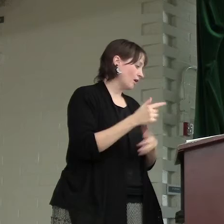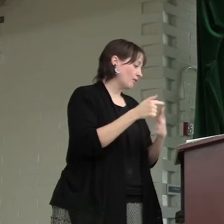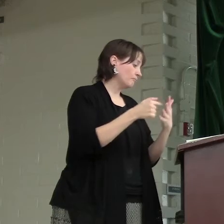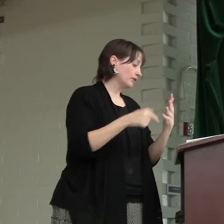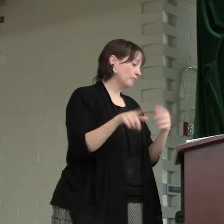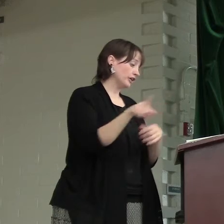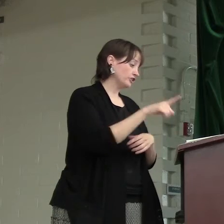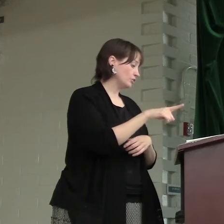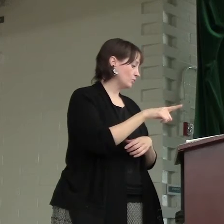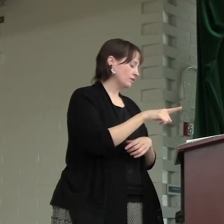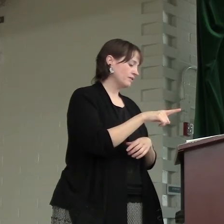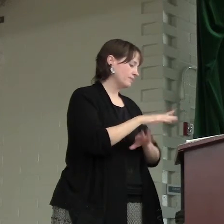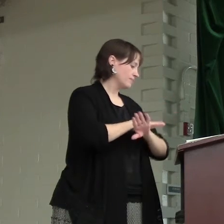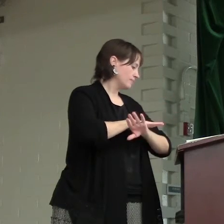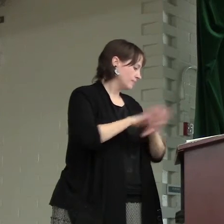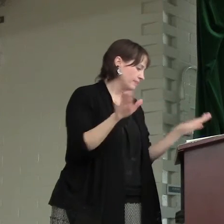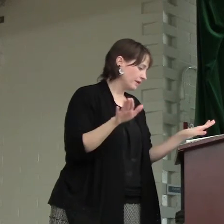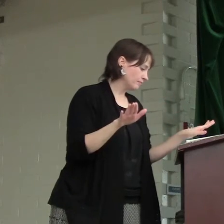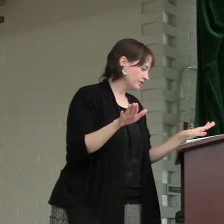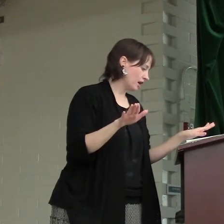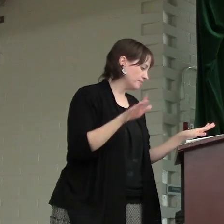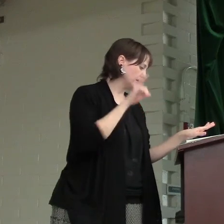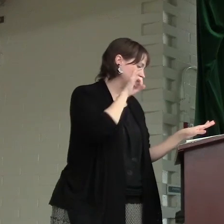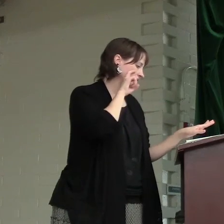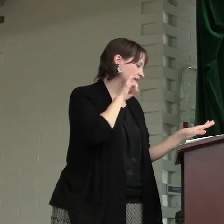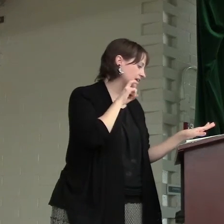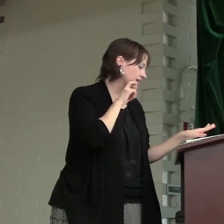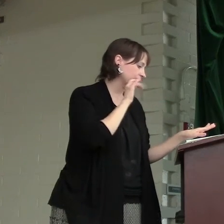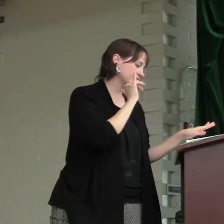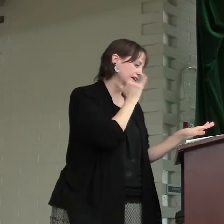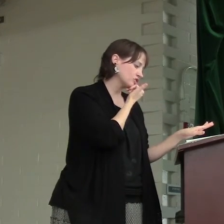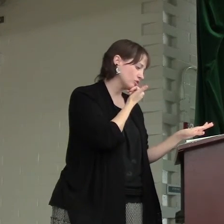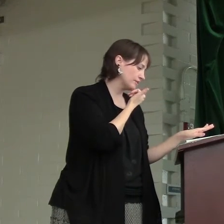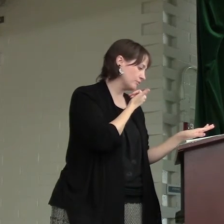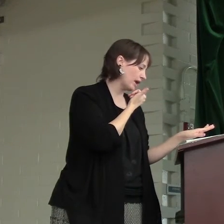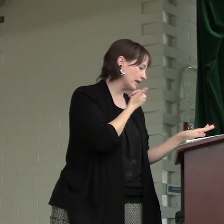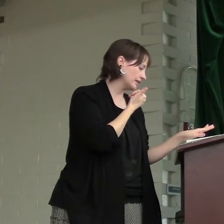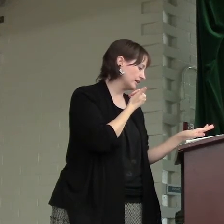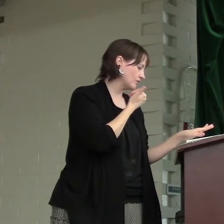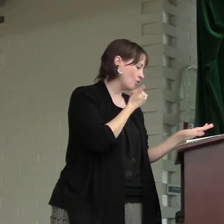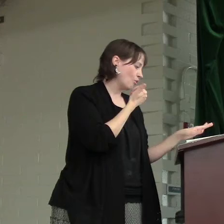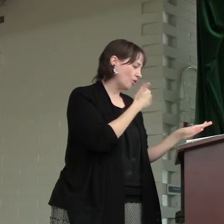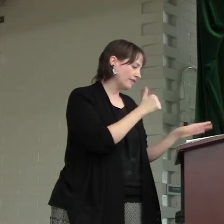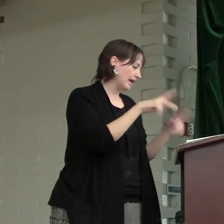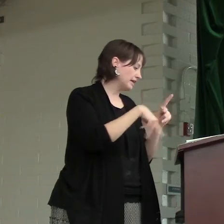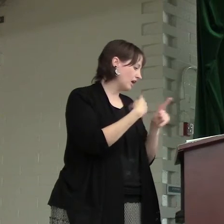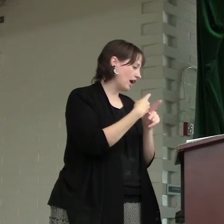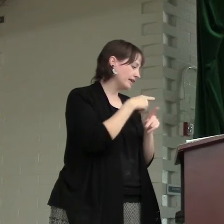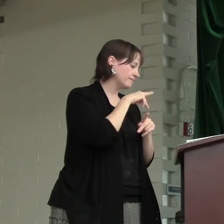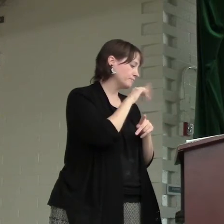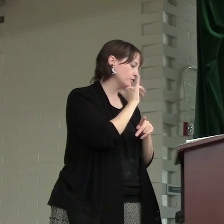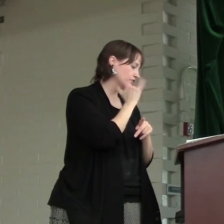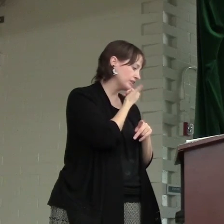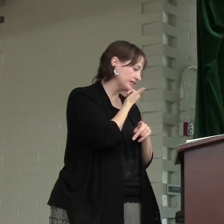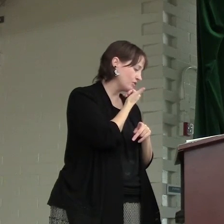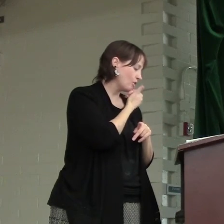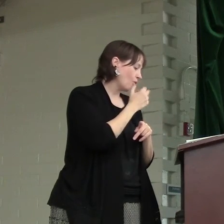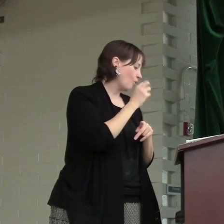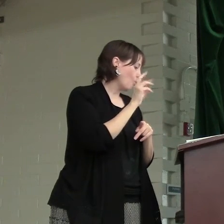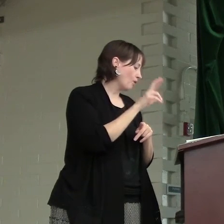but among you, there must not be even a hint of sexual immorality or of any kind of impurity or